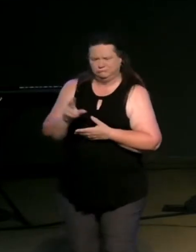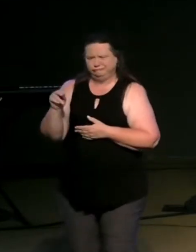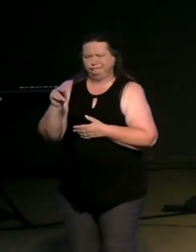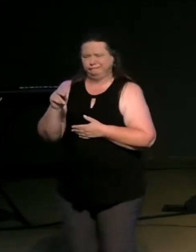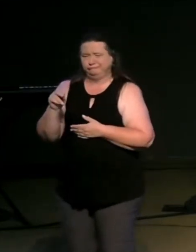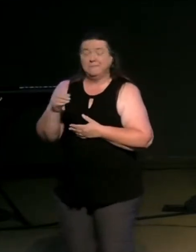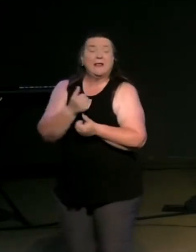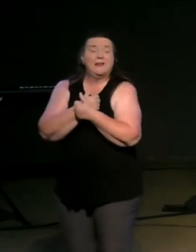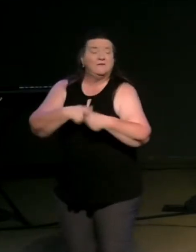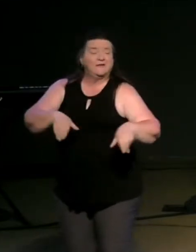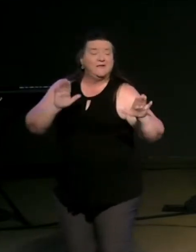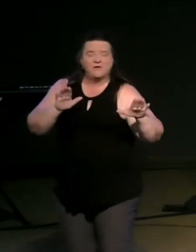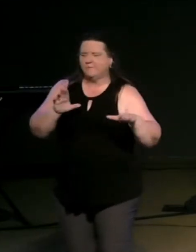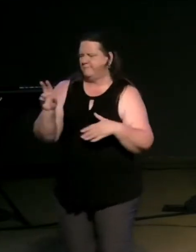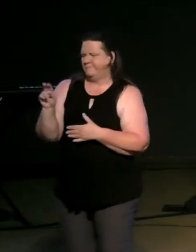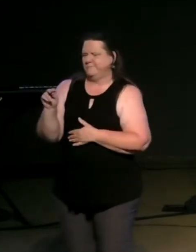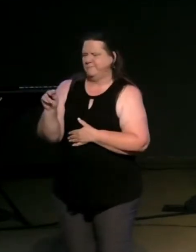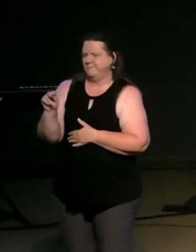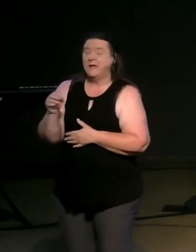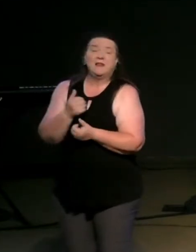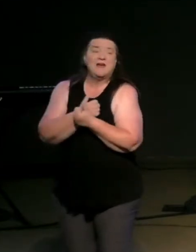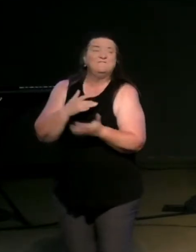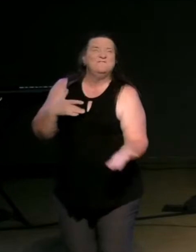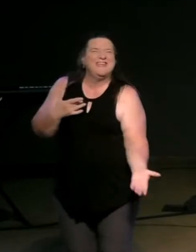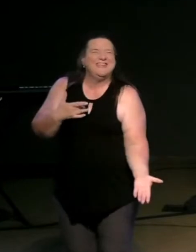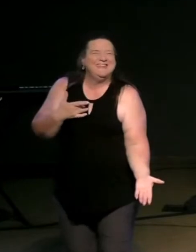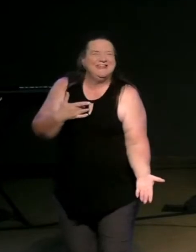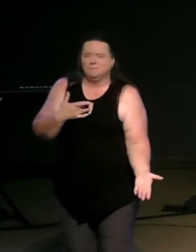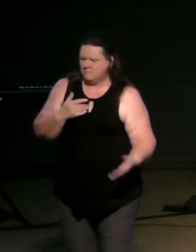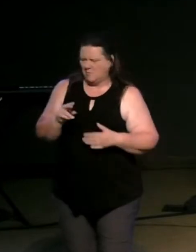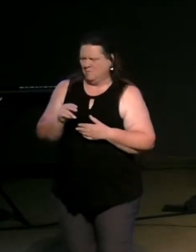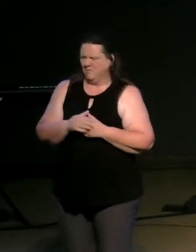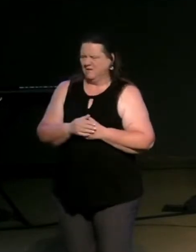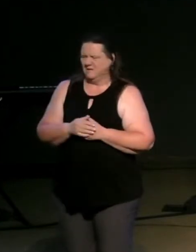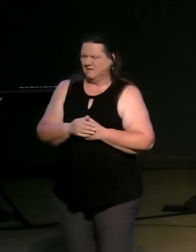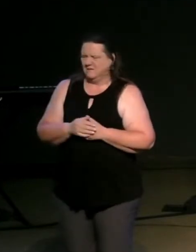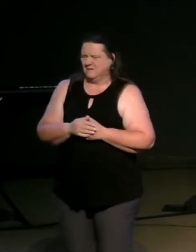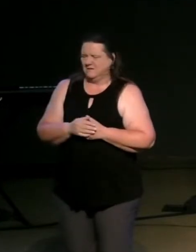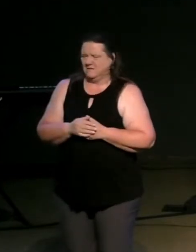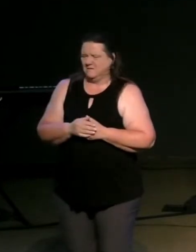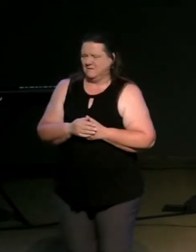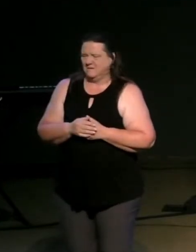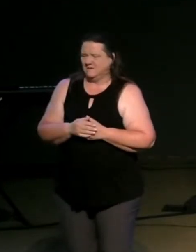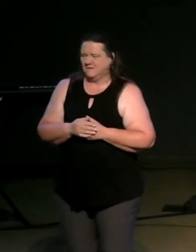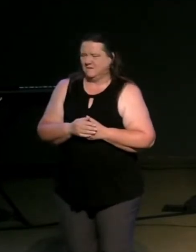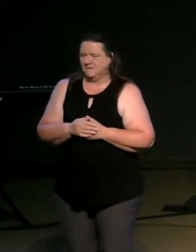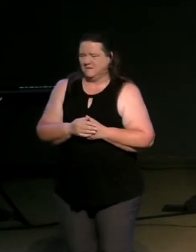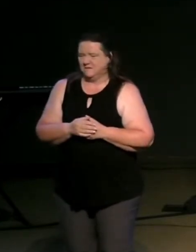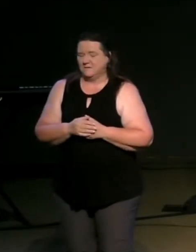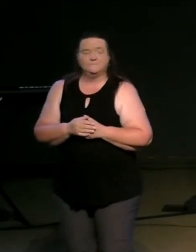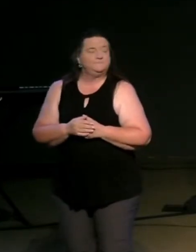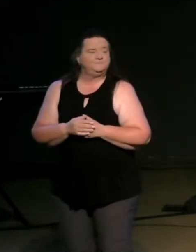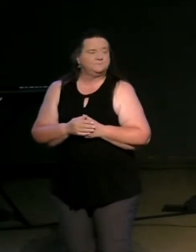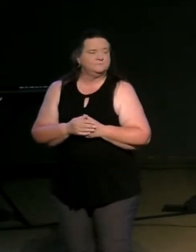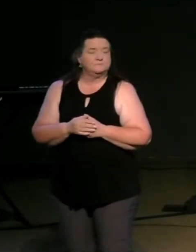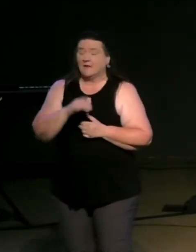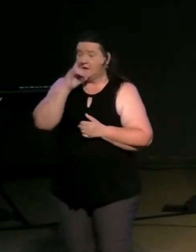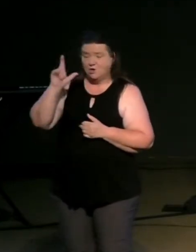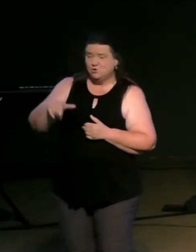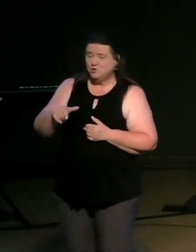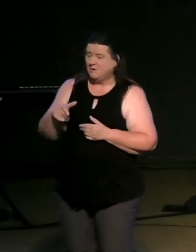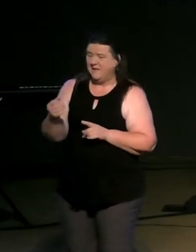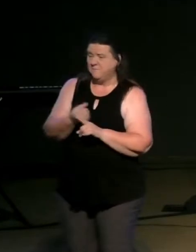give up on someone love is not a feeling in this context or where we're headed and it shouldn't be